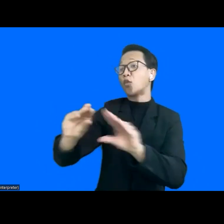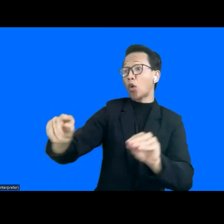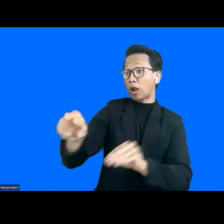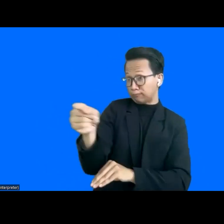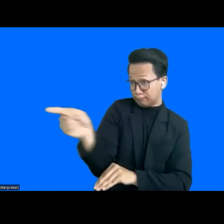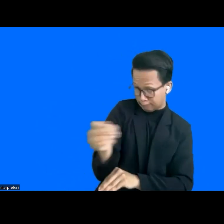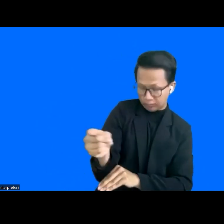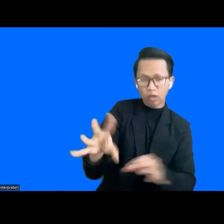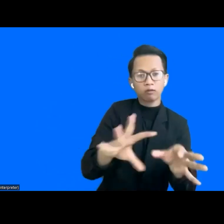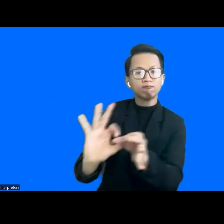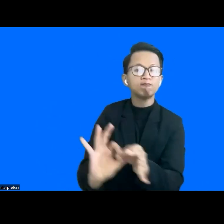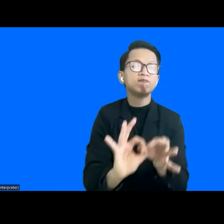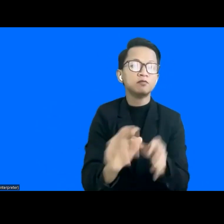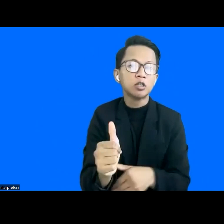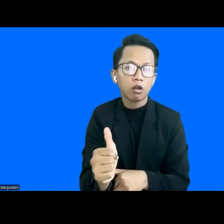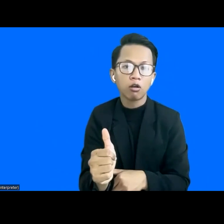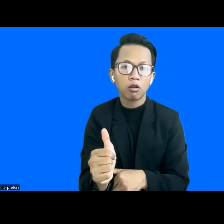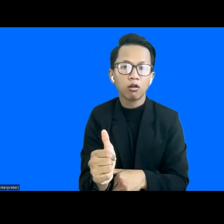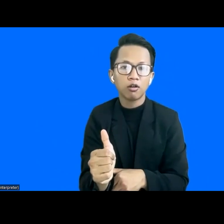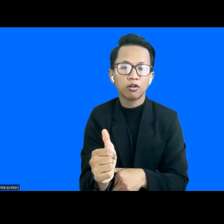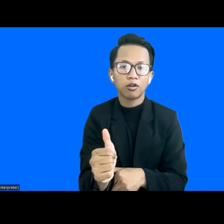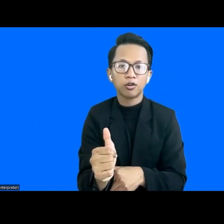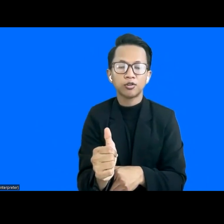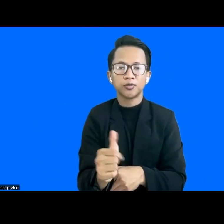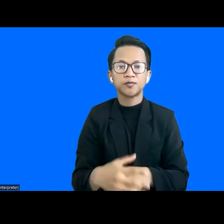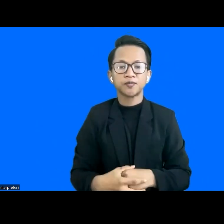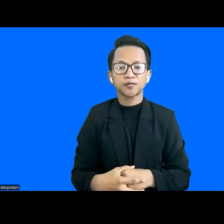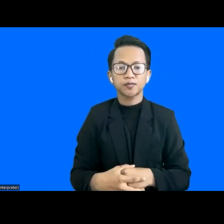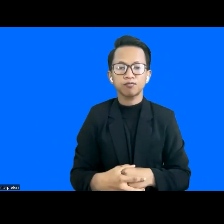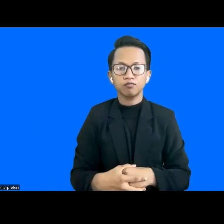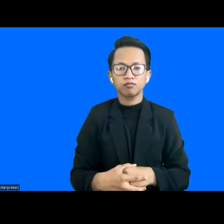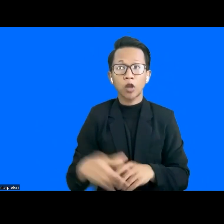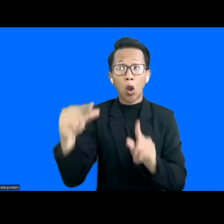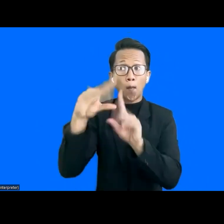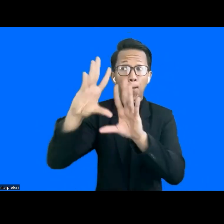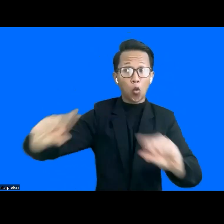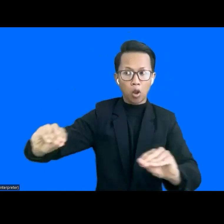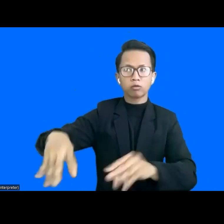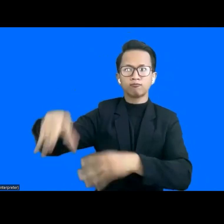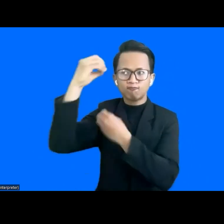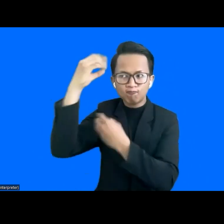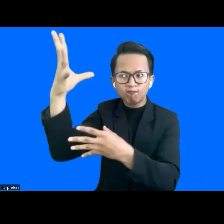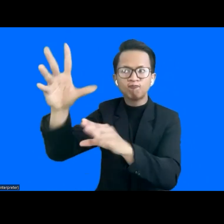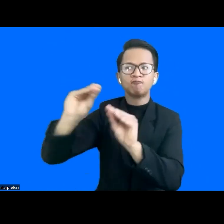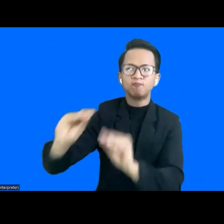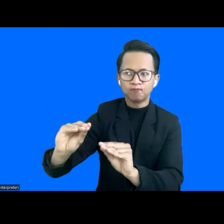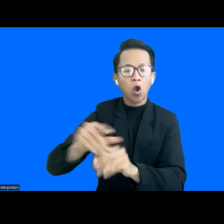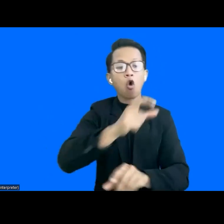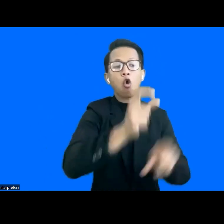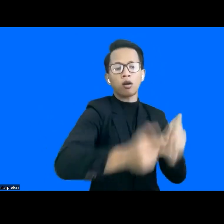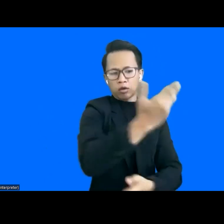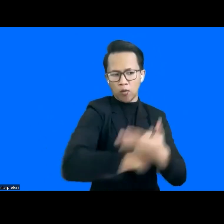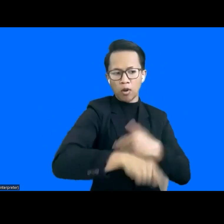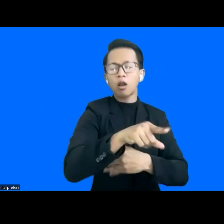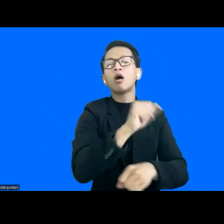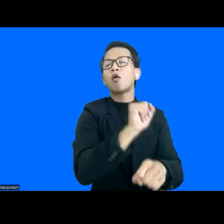ecosystem that people with disabilities can work and can support them to work. And